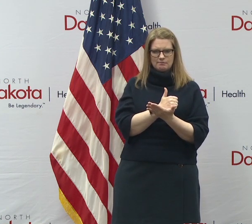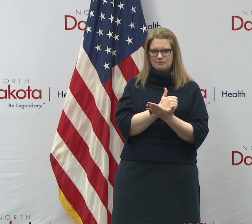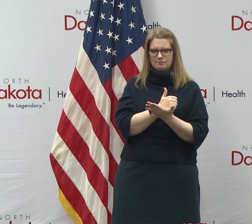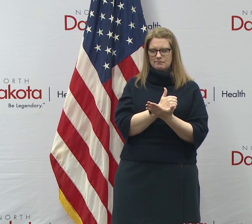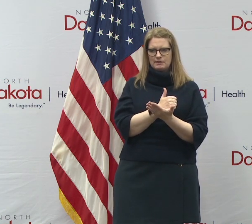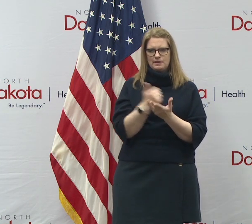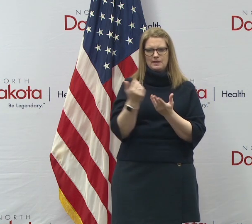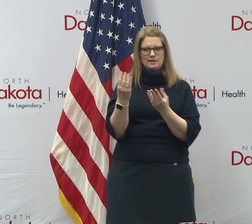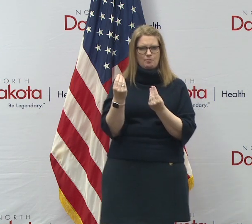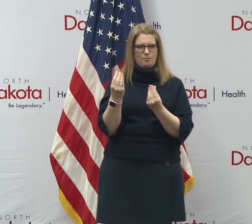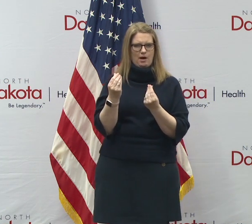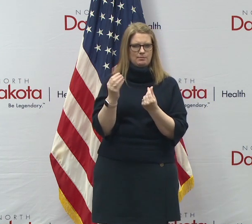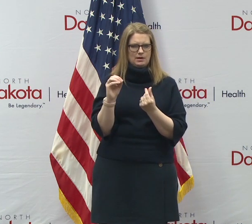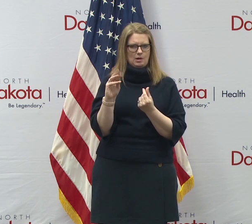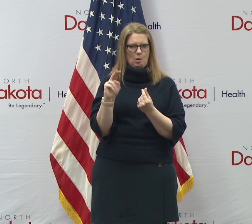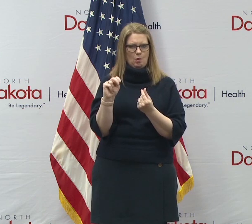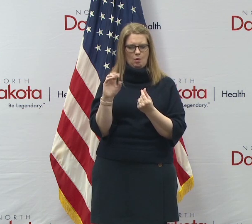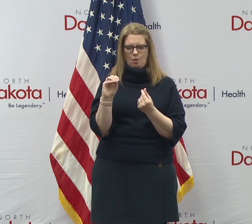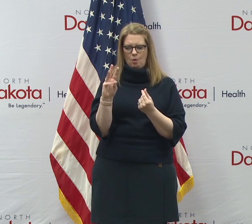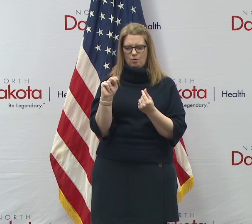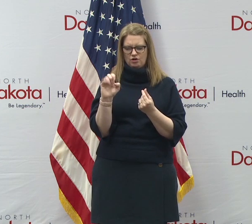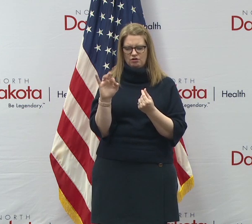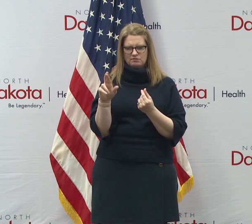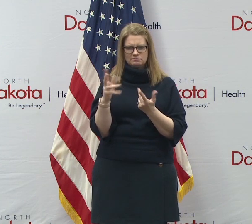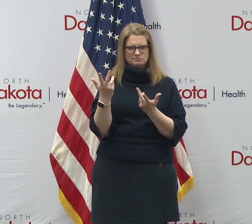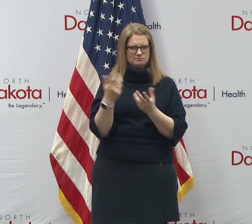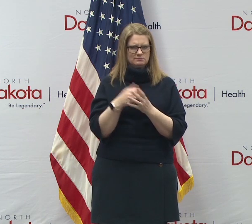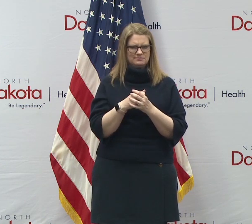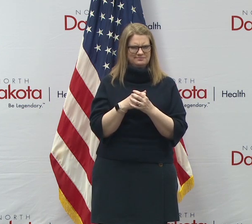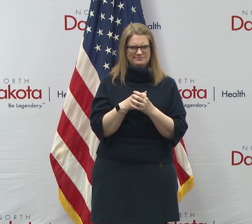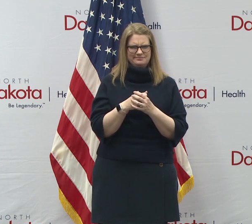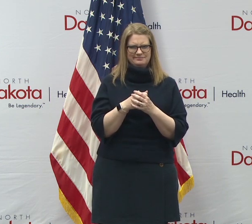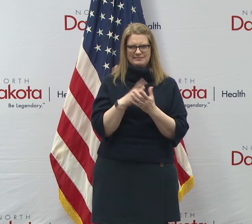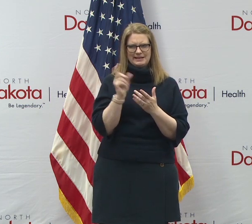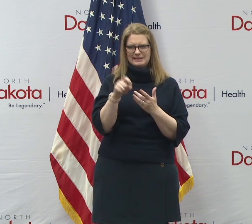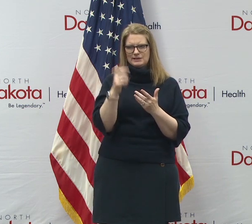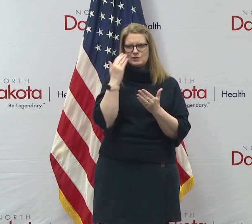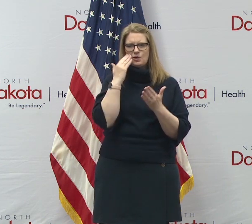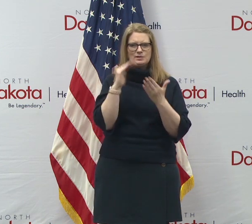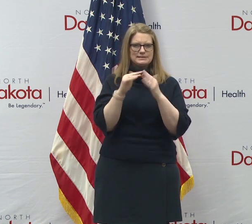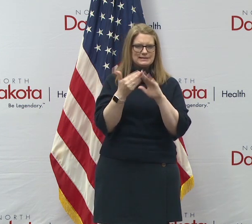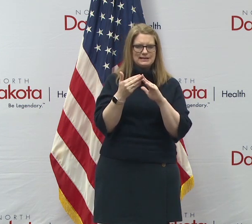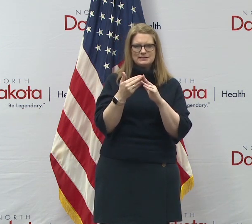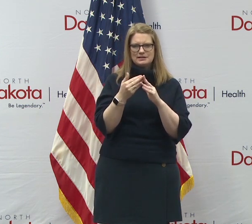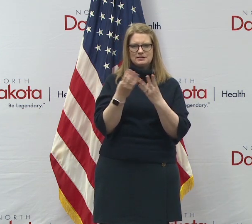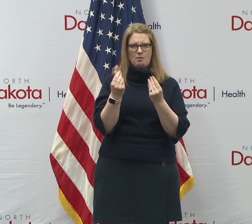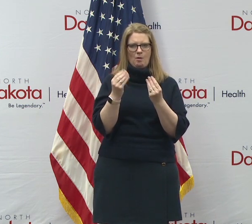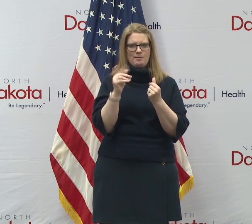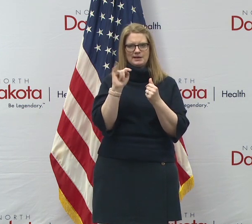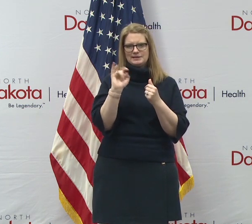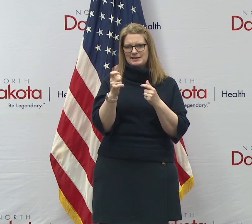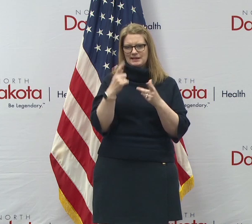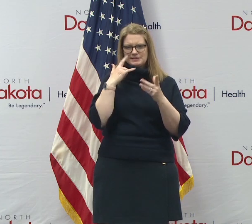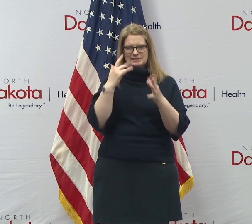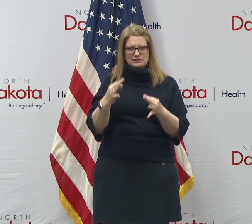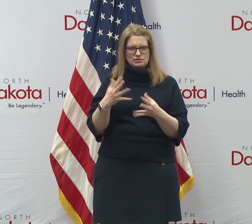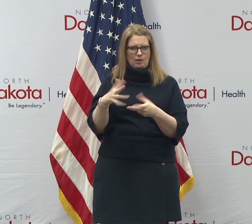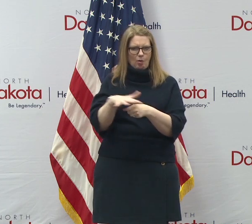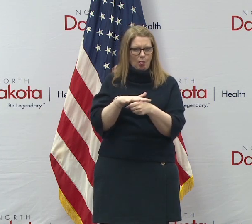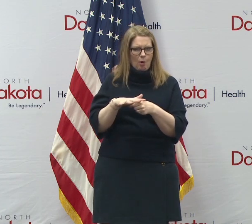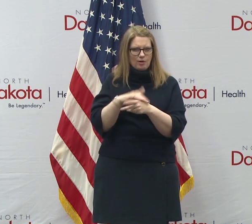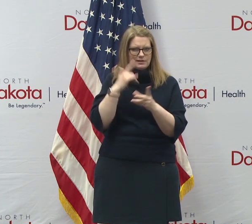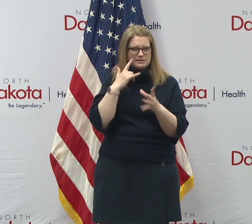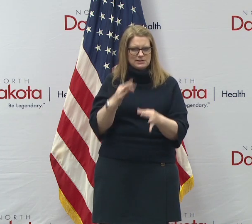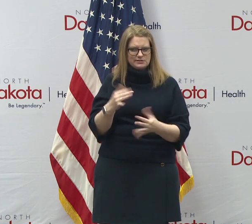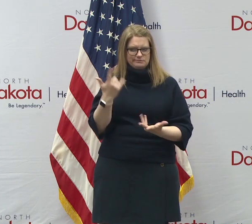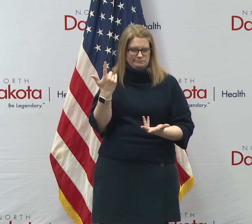the property owner on whether they would pass that through. And I don't know of any, I mean, I'd have to know what cities, because those property tax decisions are all made locally. haven't heard of anybody